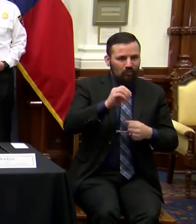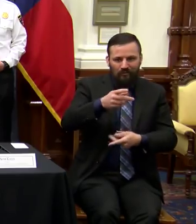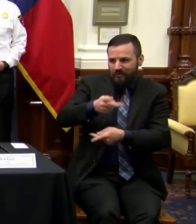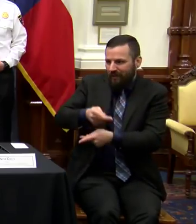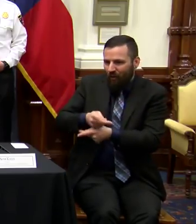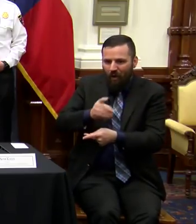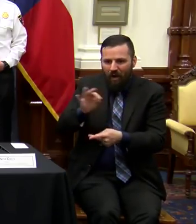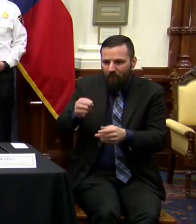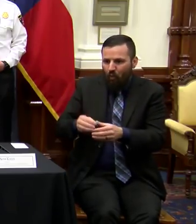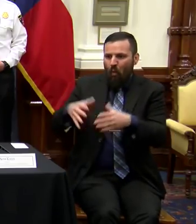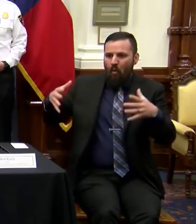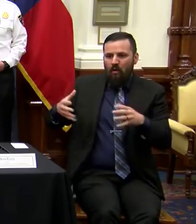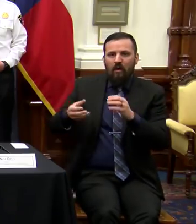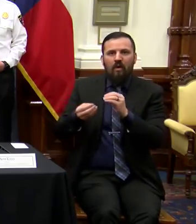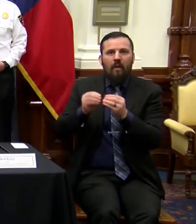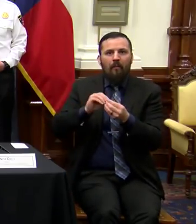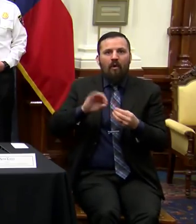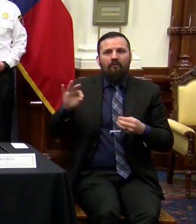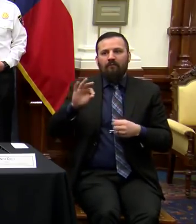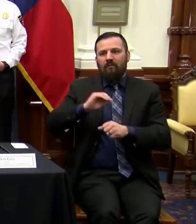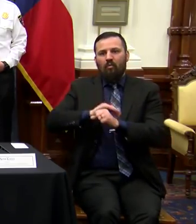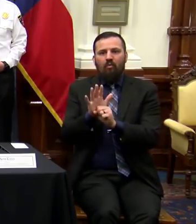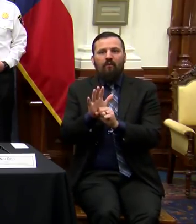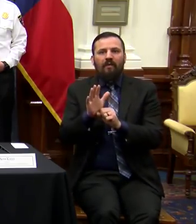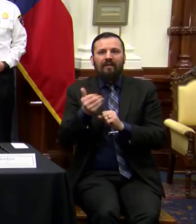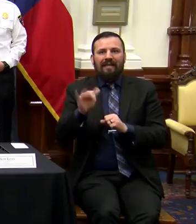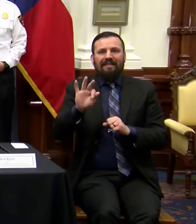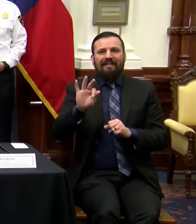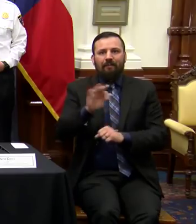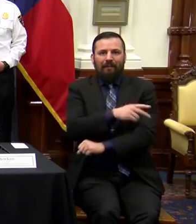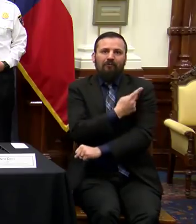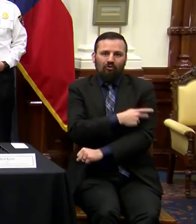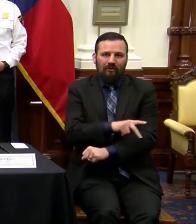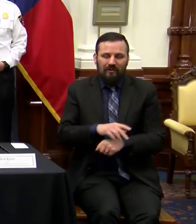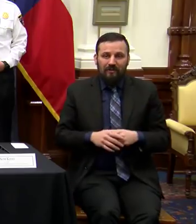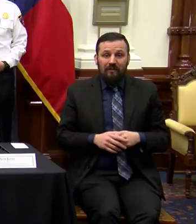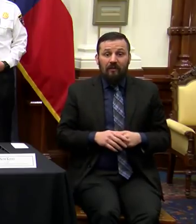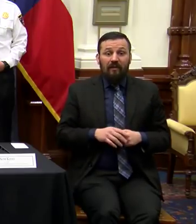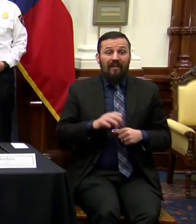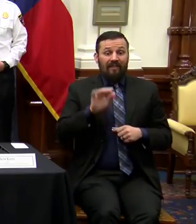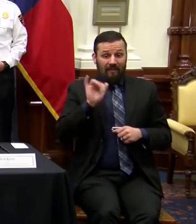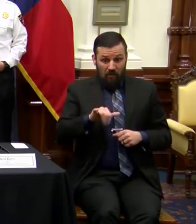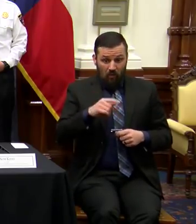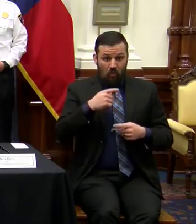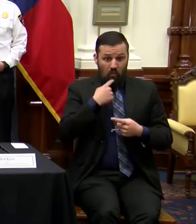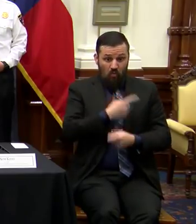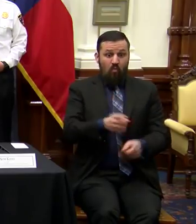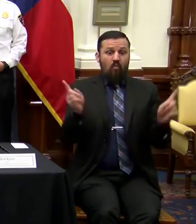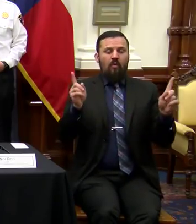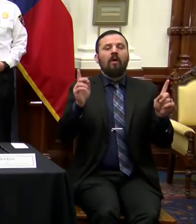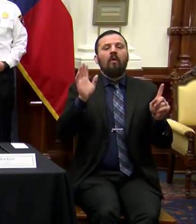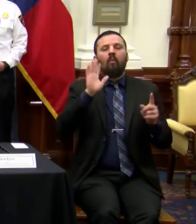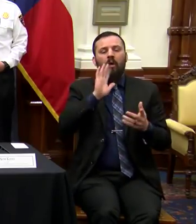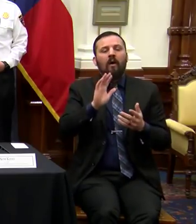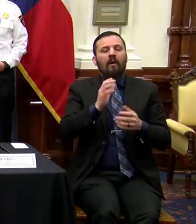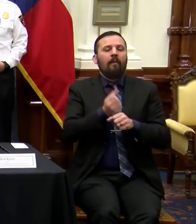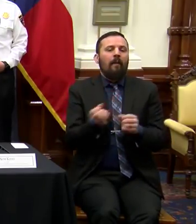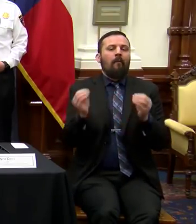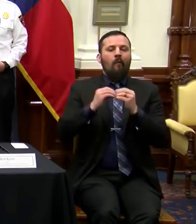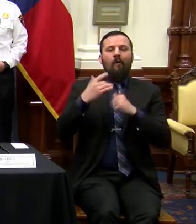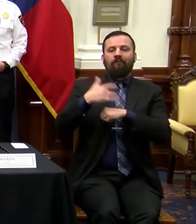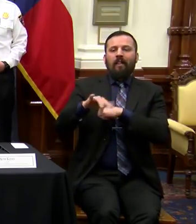potential number of COVID-19 patients. Together, these orders will free up countless